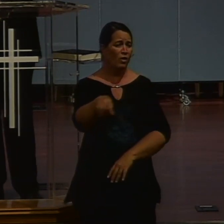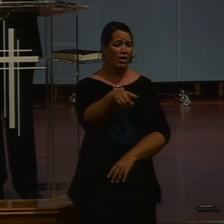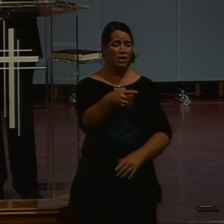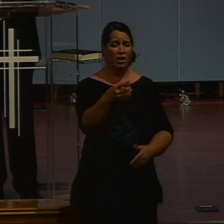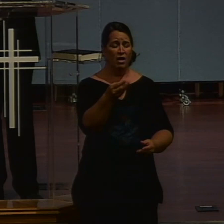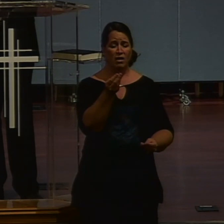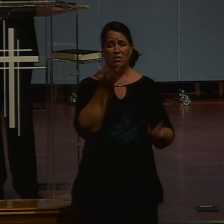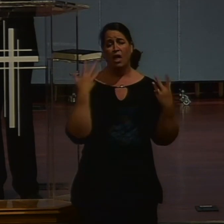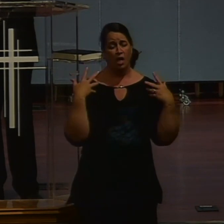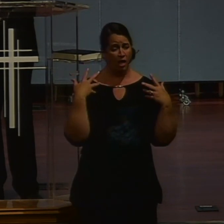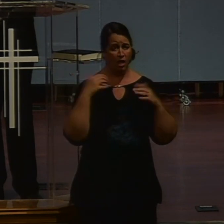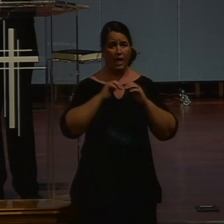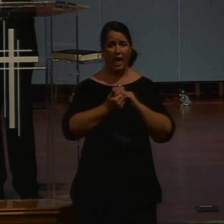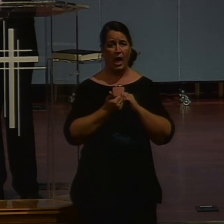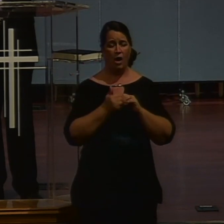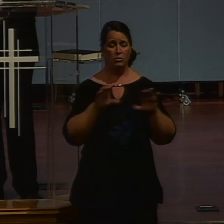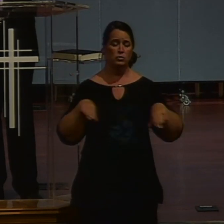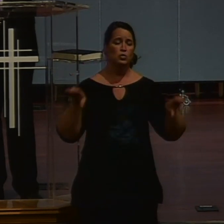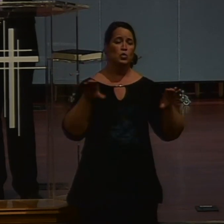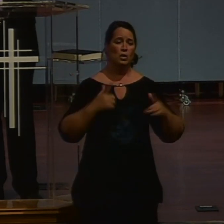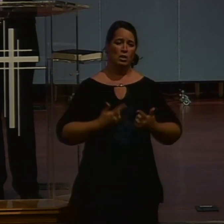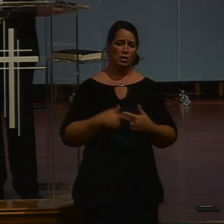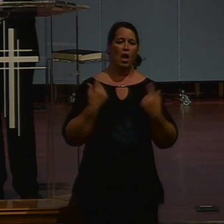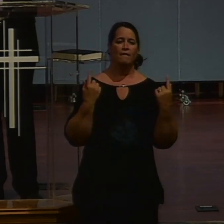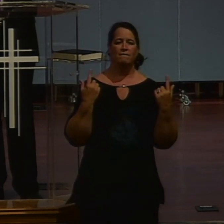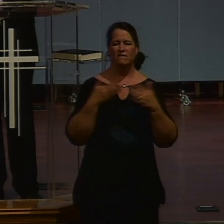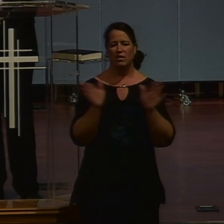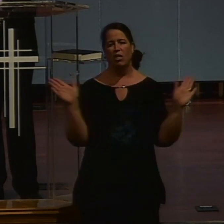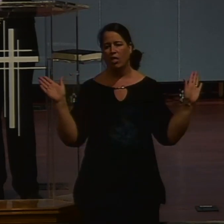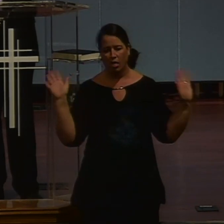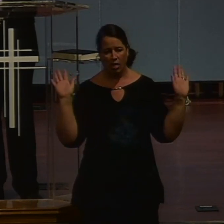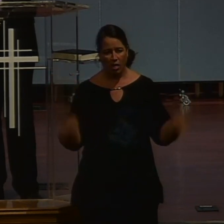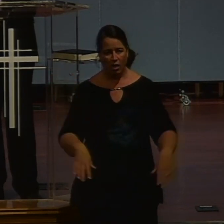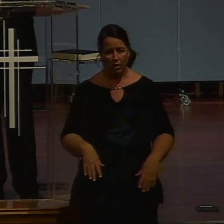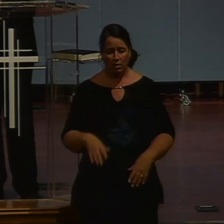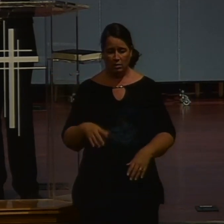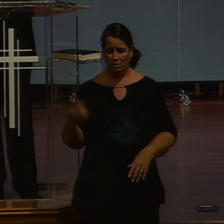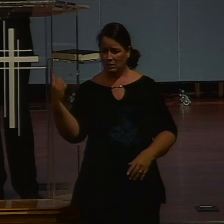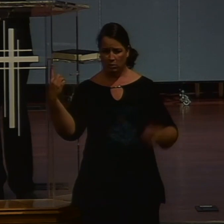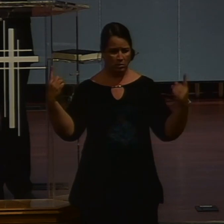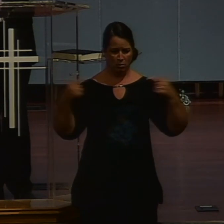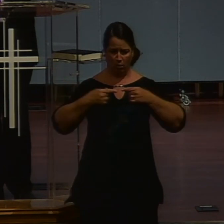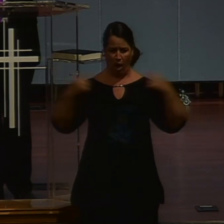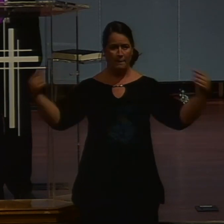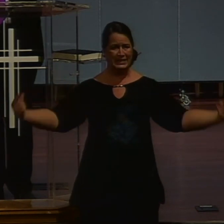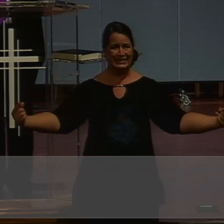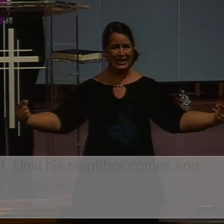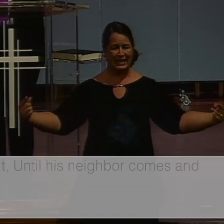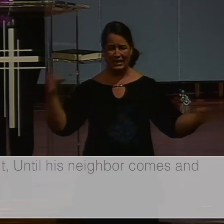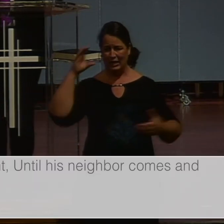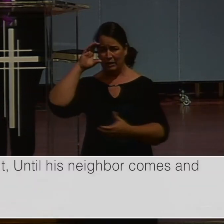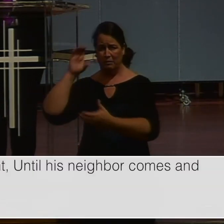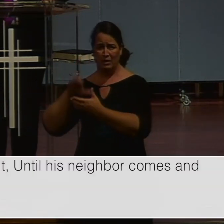this. There's so many people who are giving polar opposite guidelines and they both can't be right. The book of Proverbs says this.